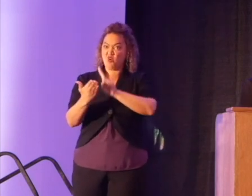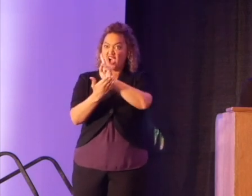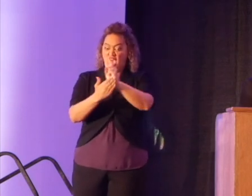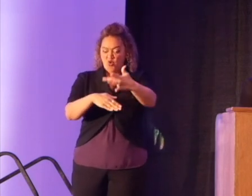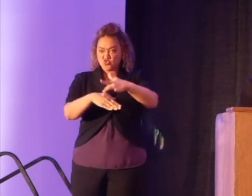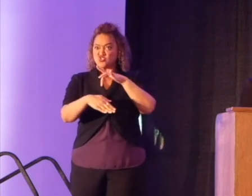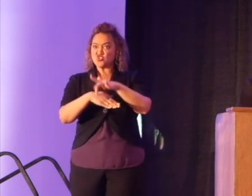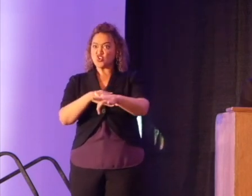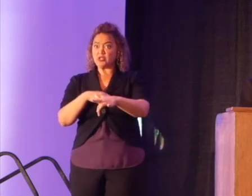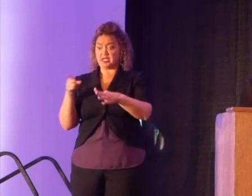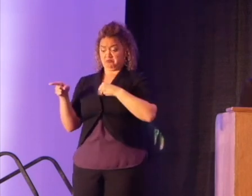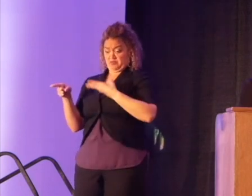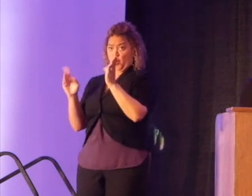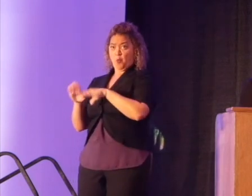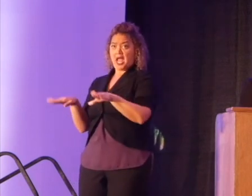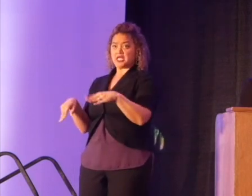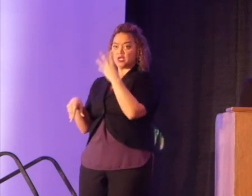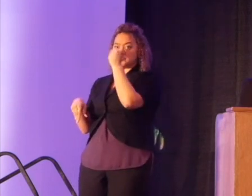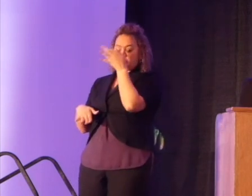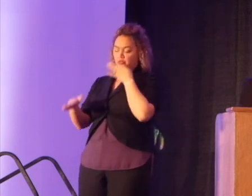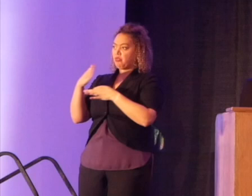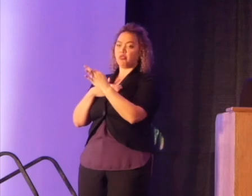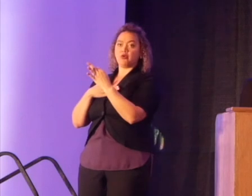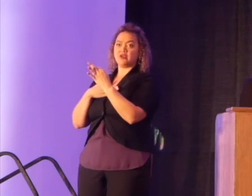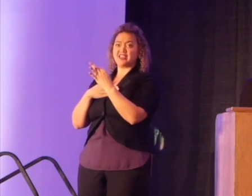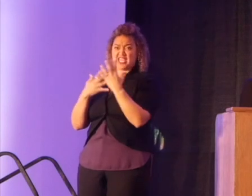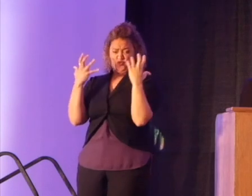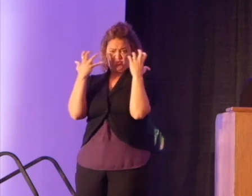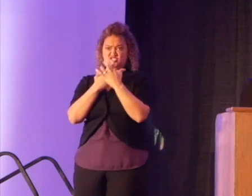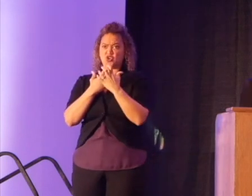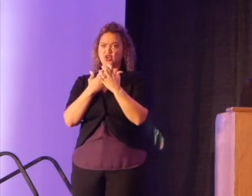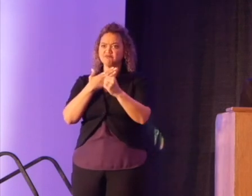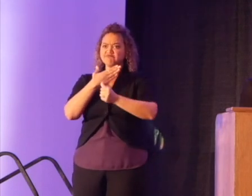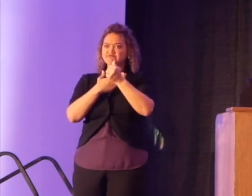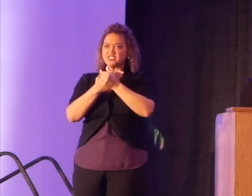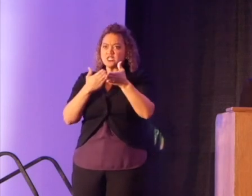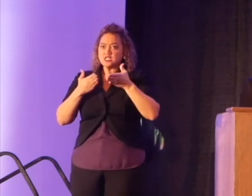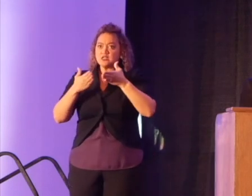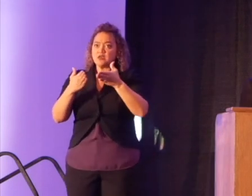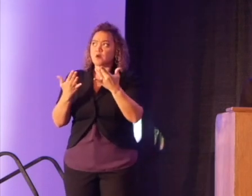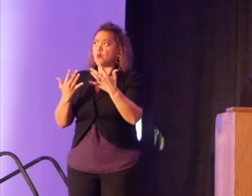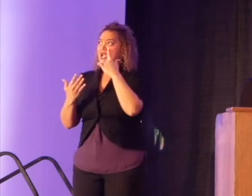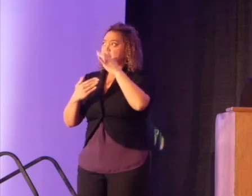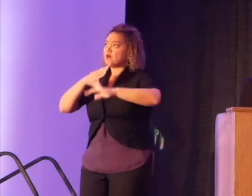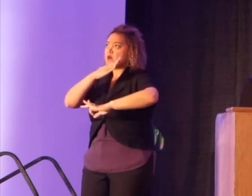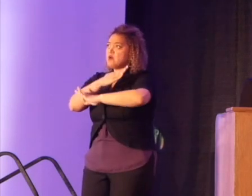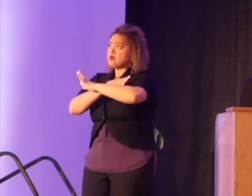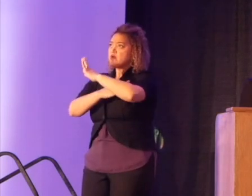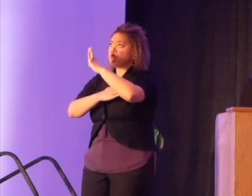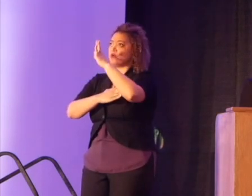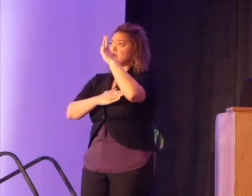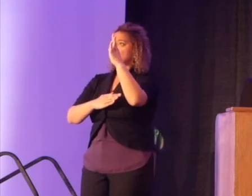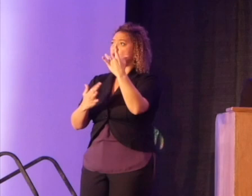than our white counterparts, stood on dark, often dangerous street corners, waiting for the daylight and